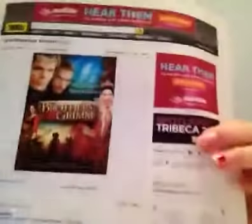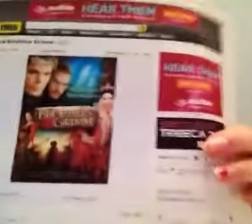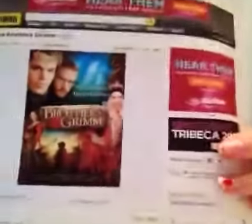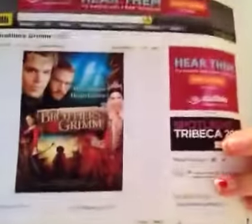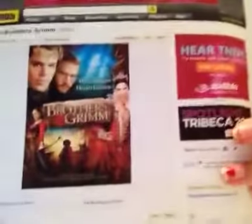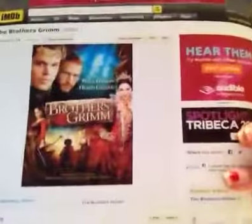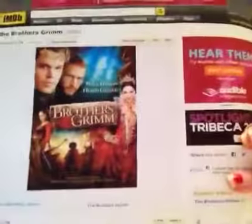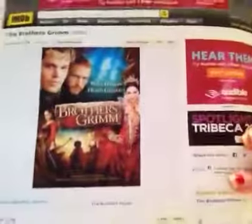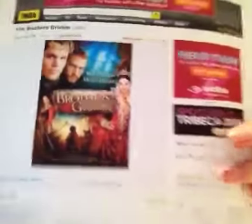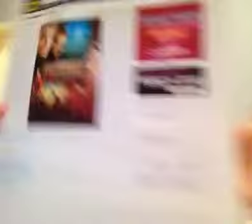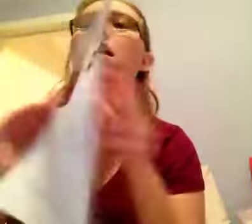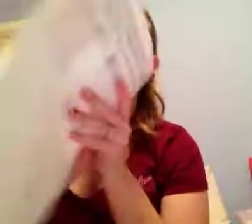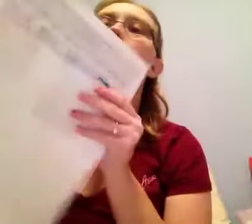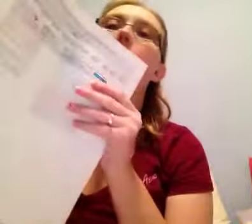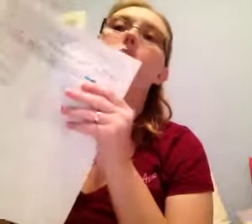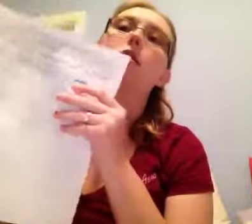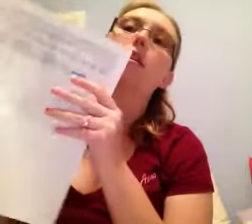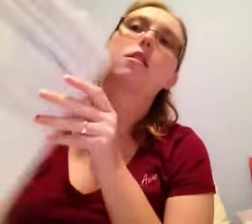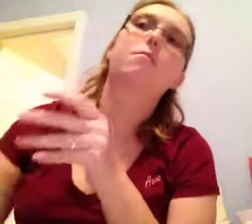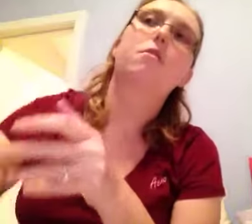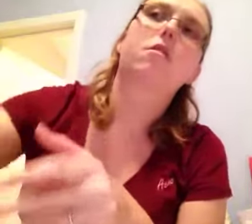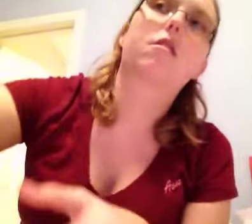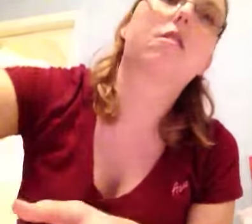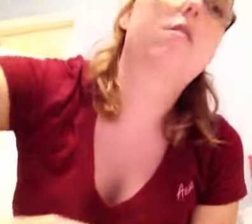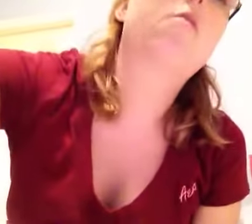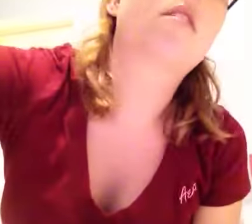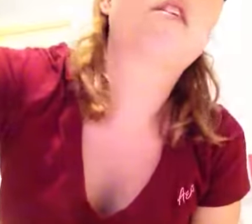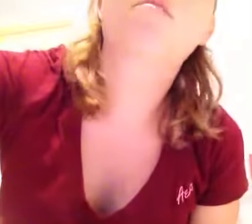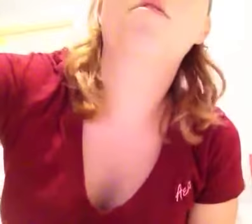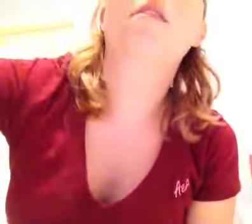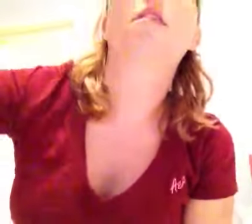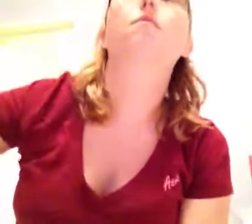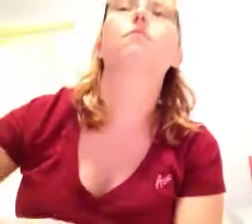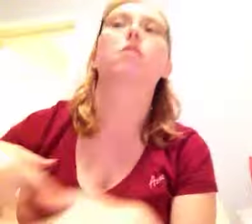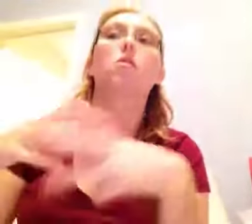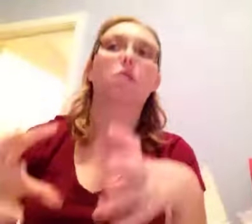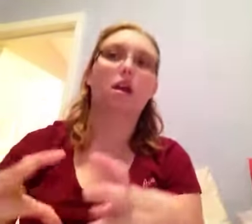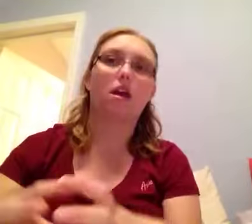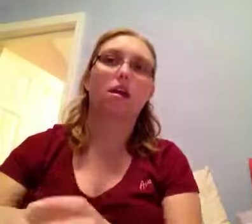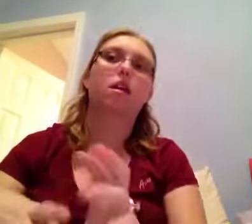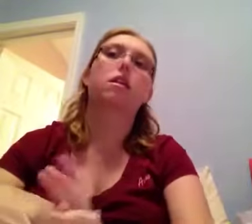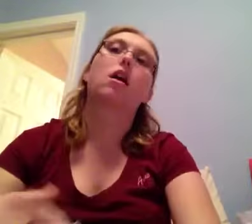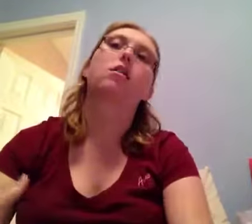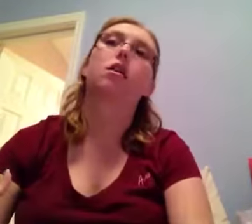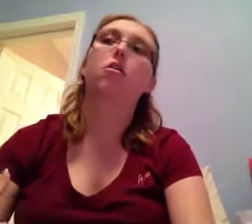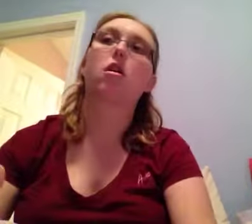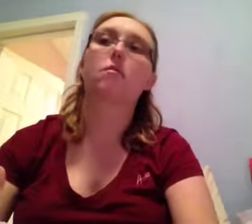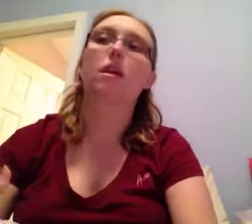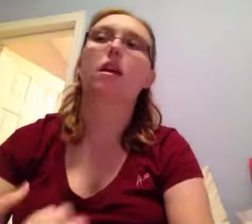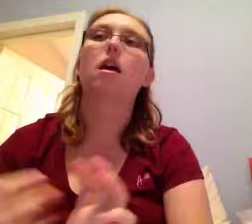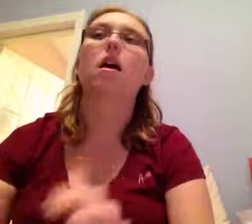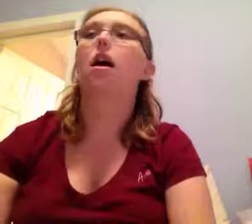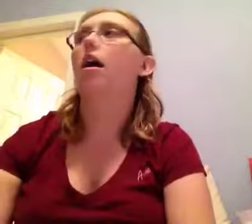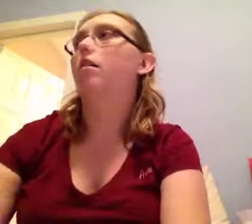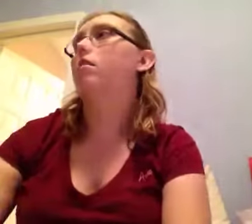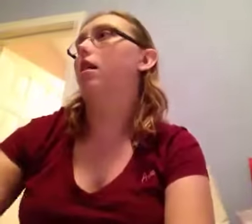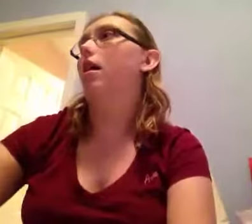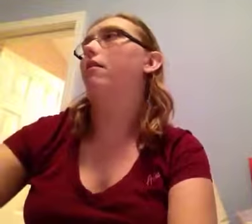Brothers Grimm. This book, oh, this movie was okay. It got a lot of comedy. I actually have